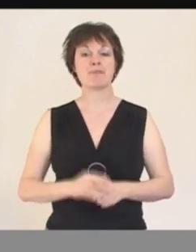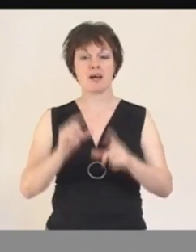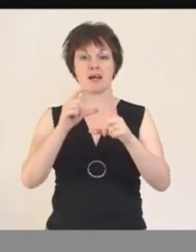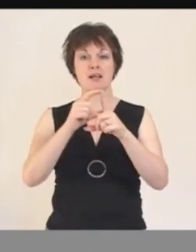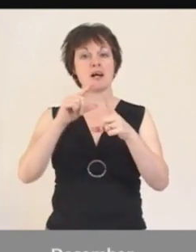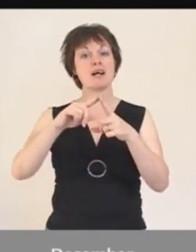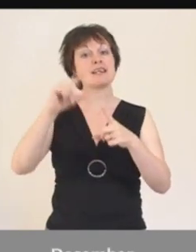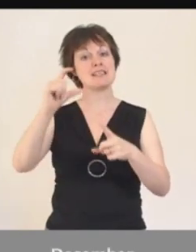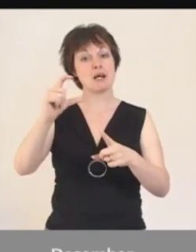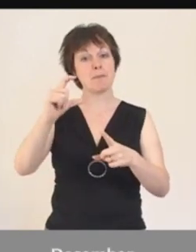December